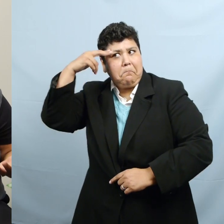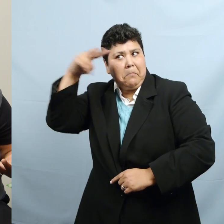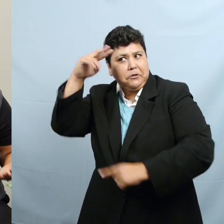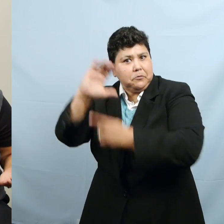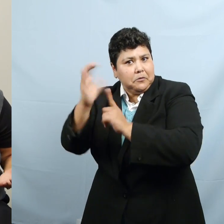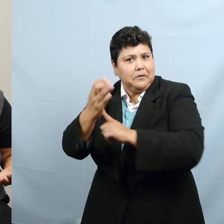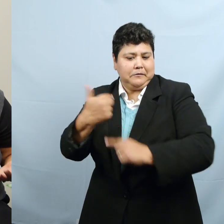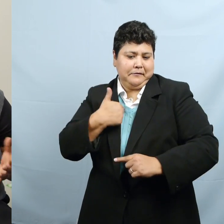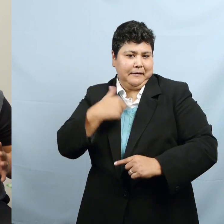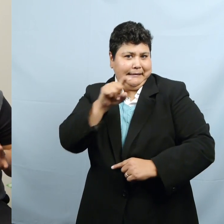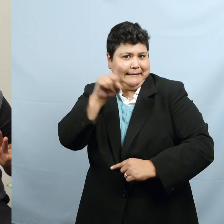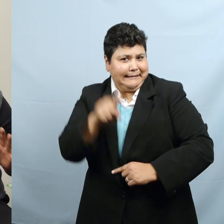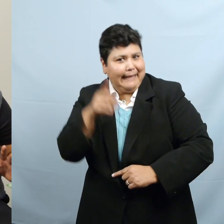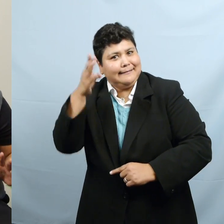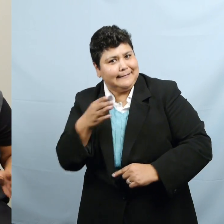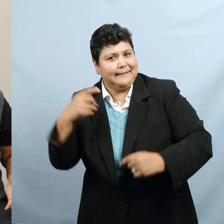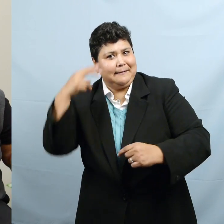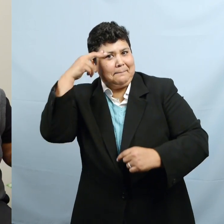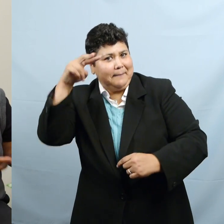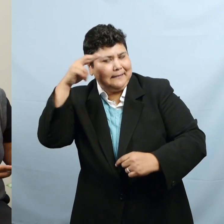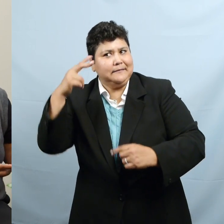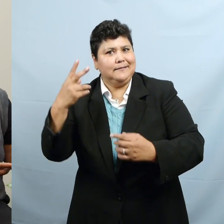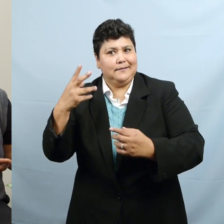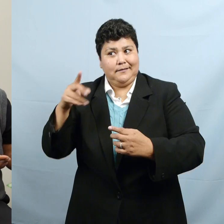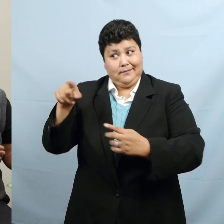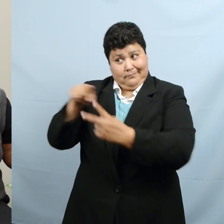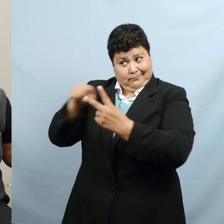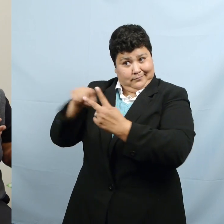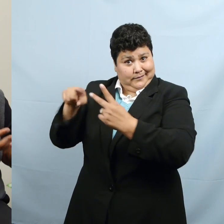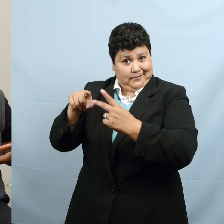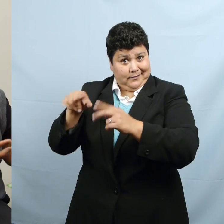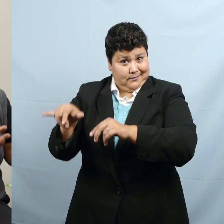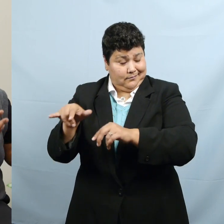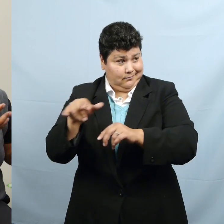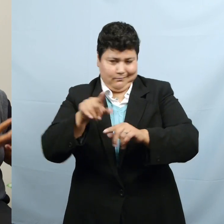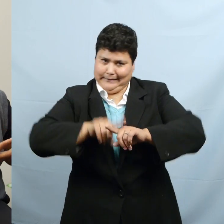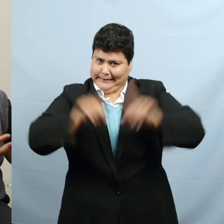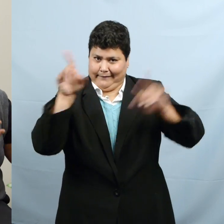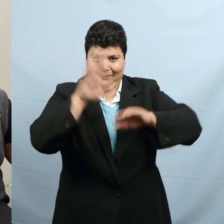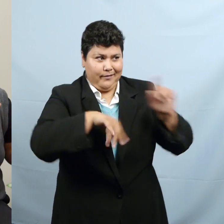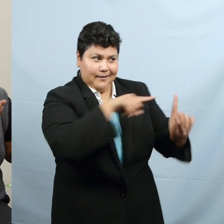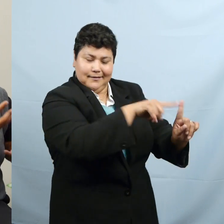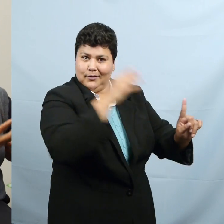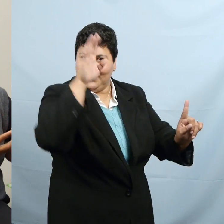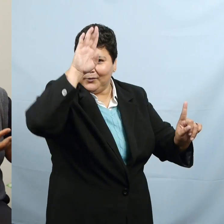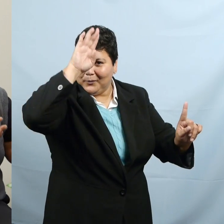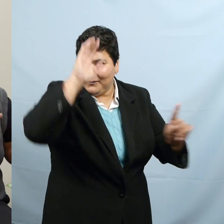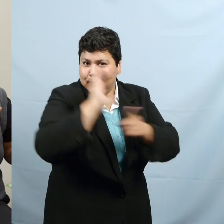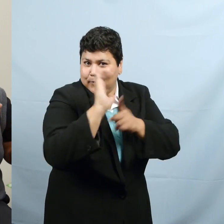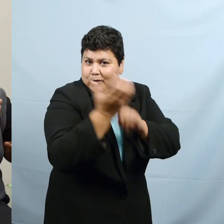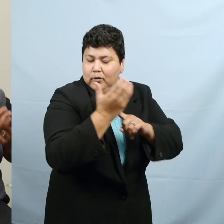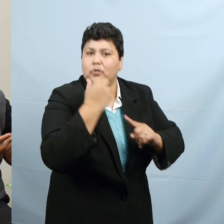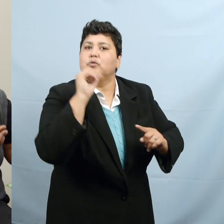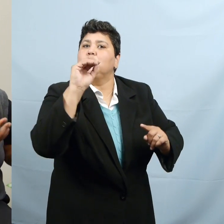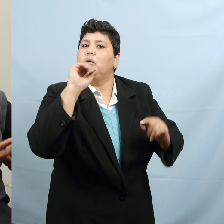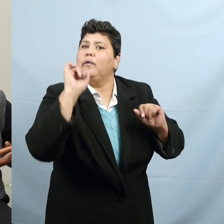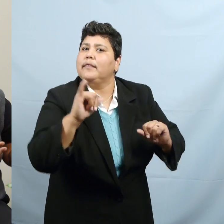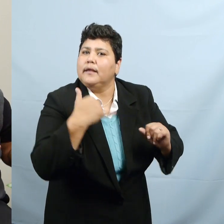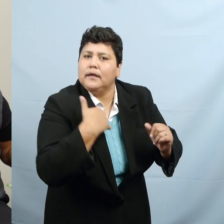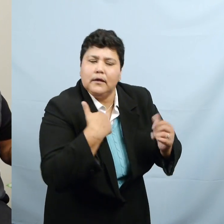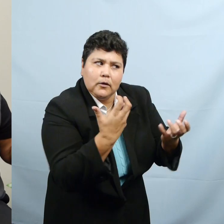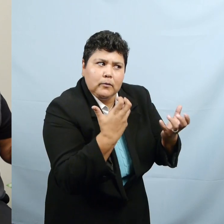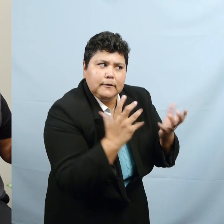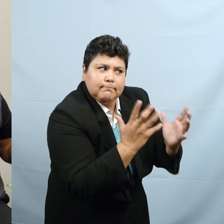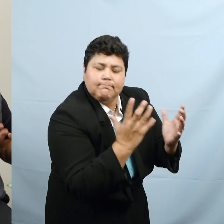am, uh, Tex-Mex and, and it's very different from Cuban culture. So I wanted to take that opportunity to, to, to become comfortable